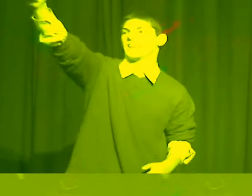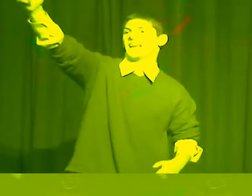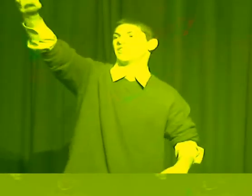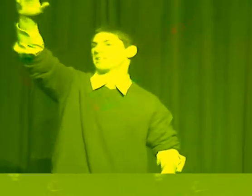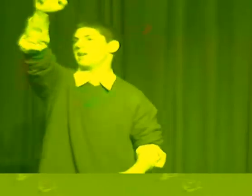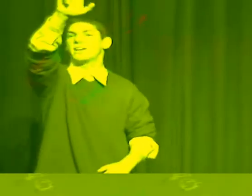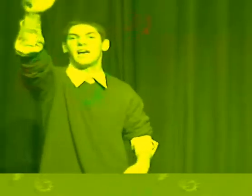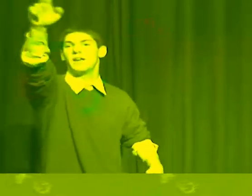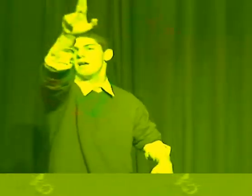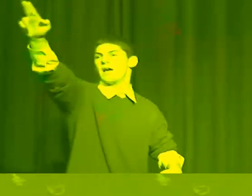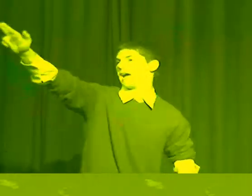just kidding. I just made a gun.